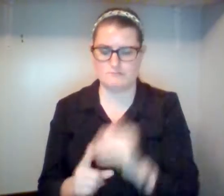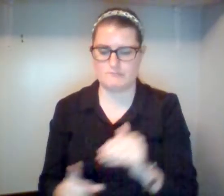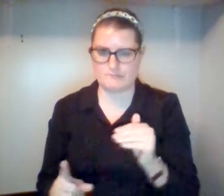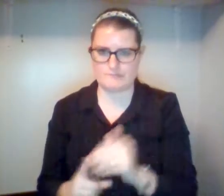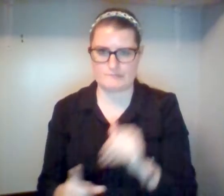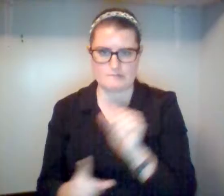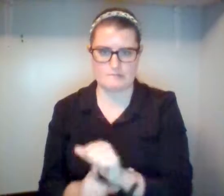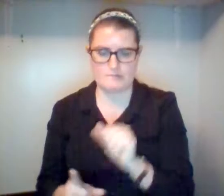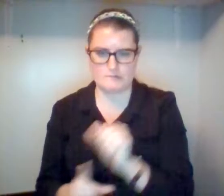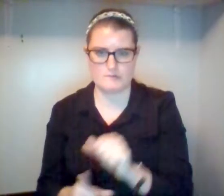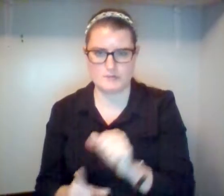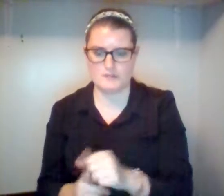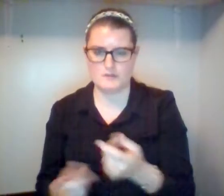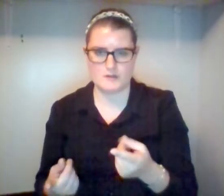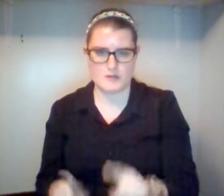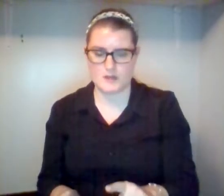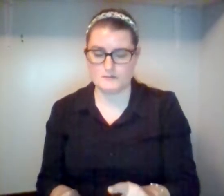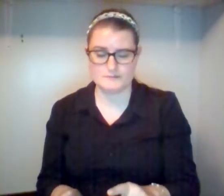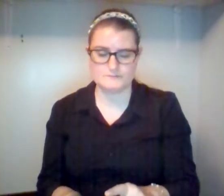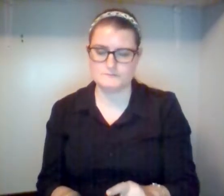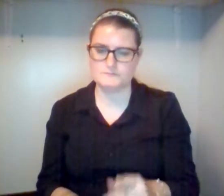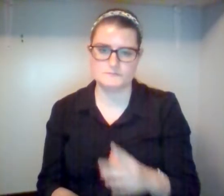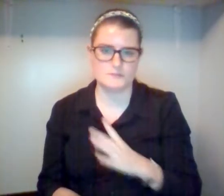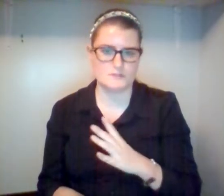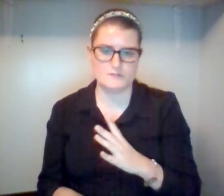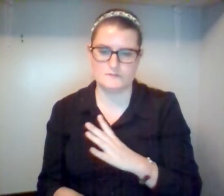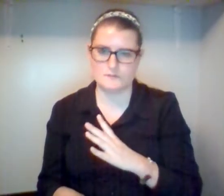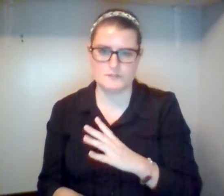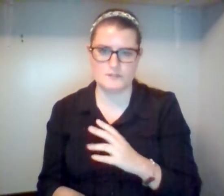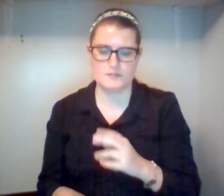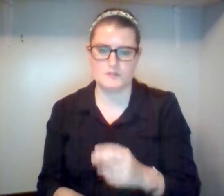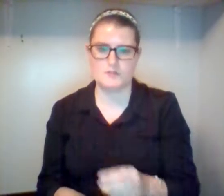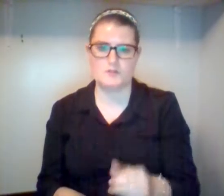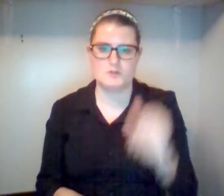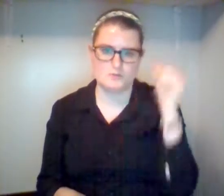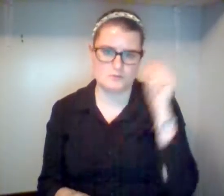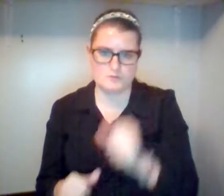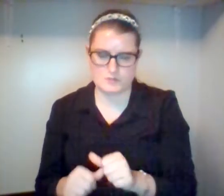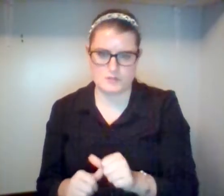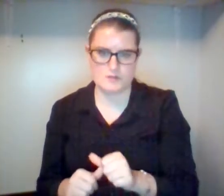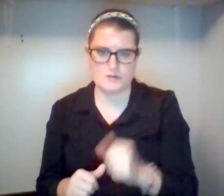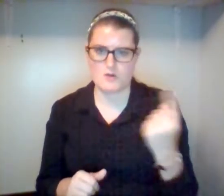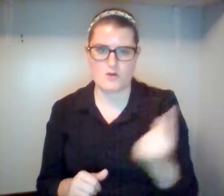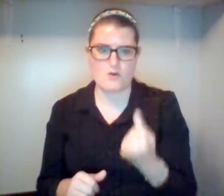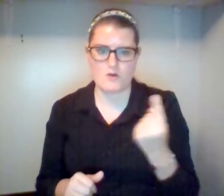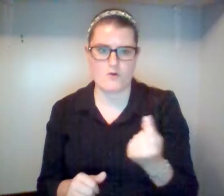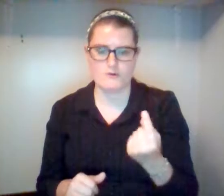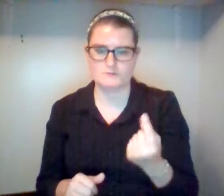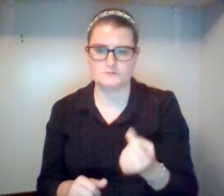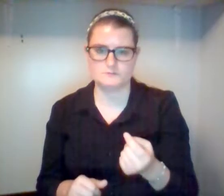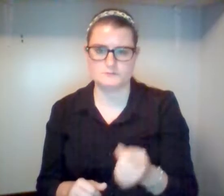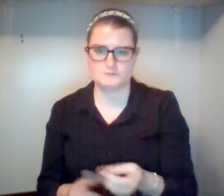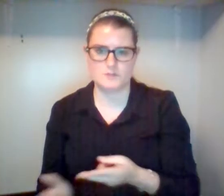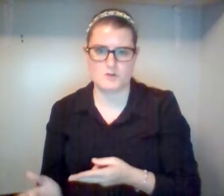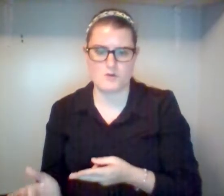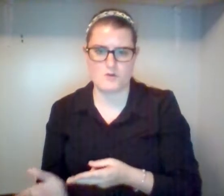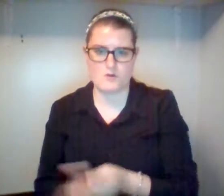didn't compromise the holiness of life, even though holiness of life made